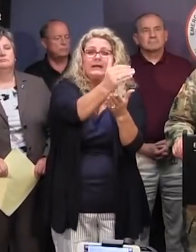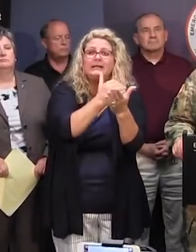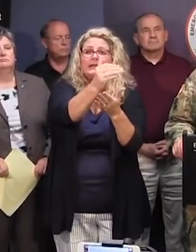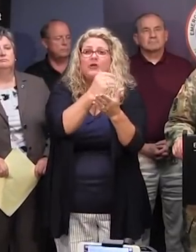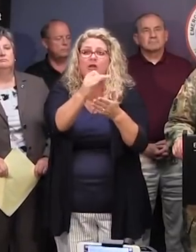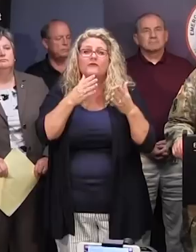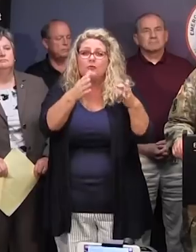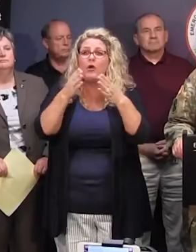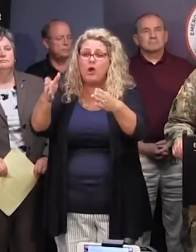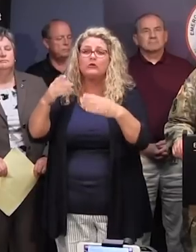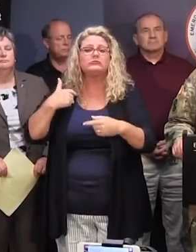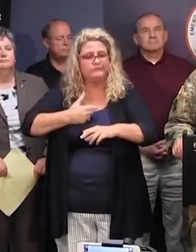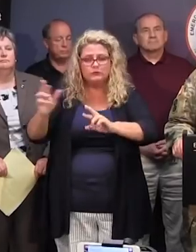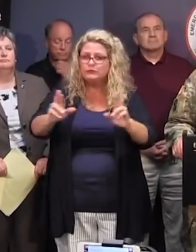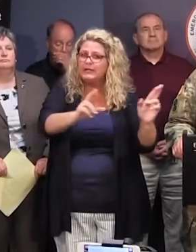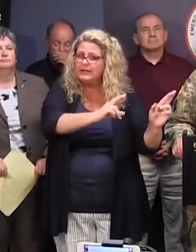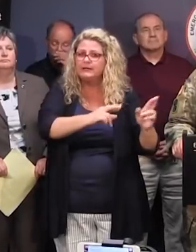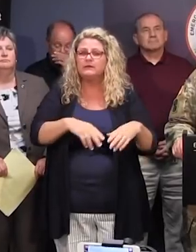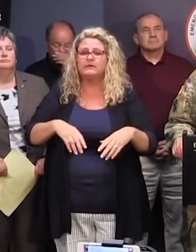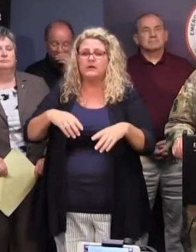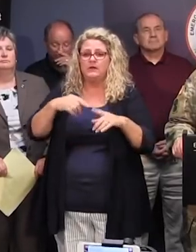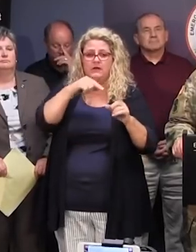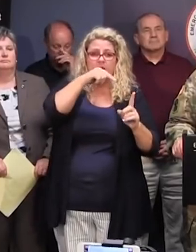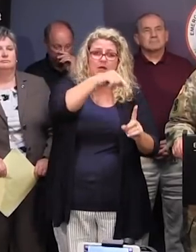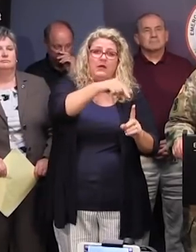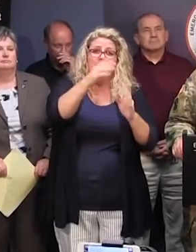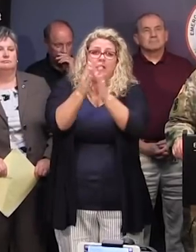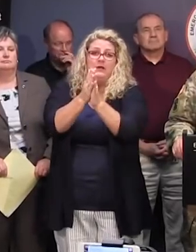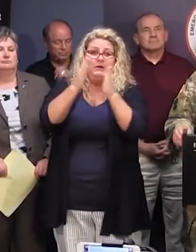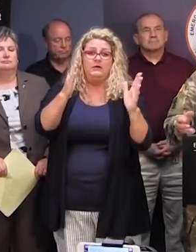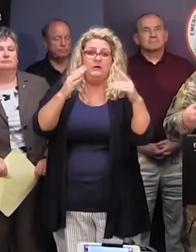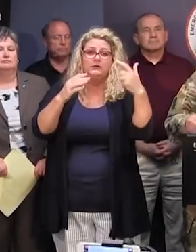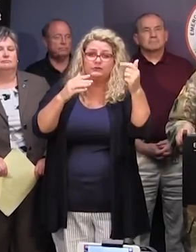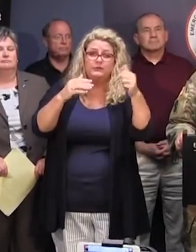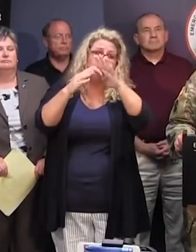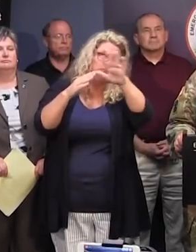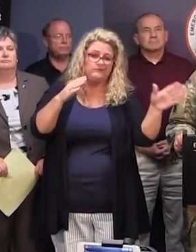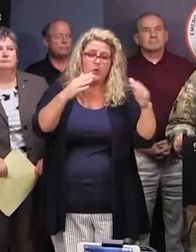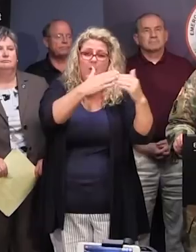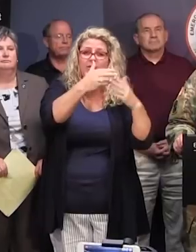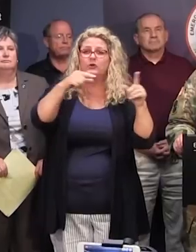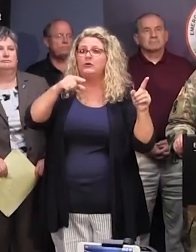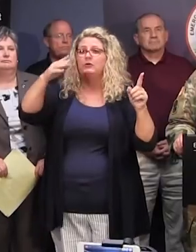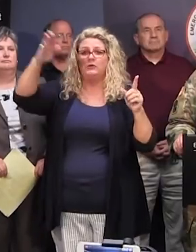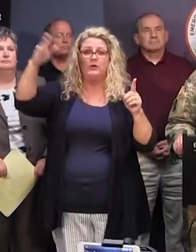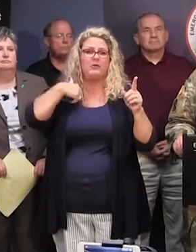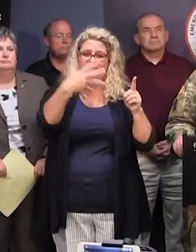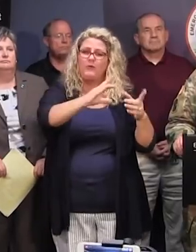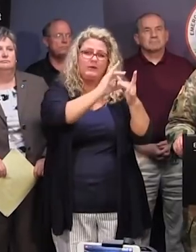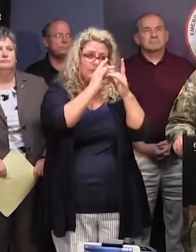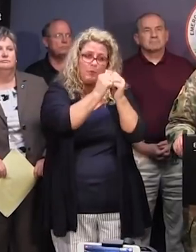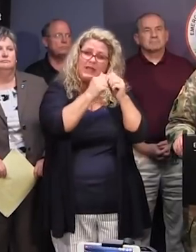We have coordinated with our neighbors to the South to get further assets into South Carolina if needed,